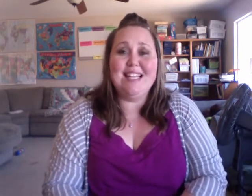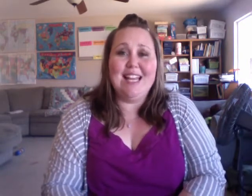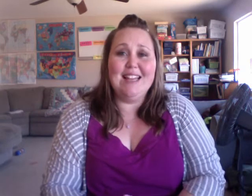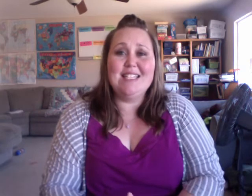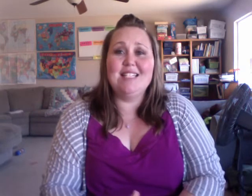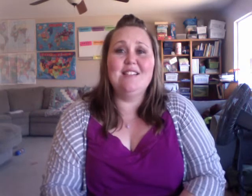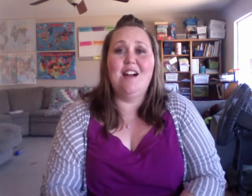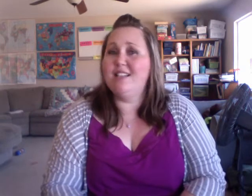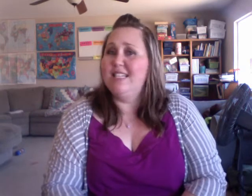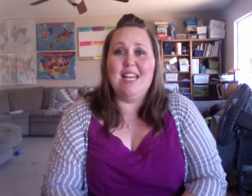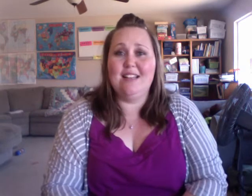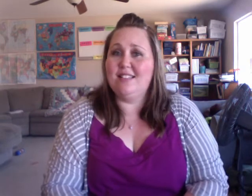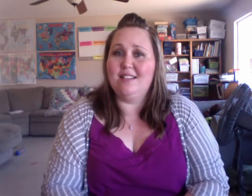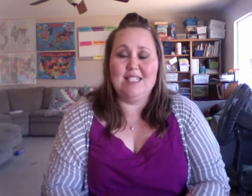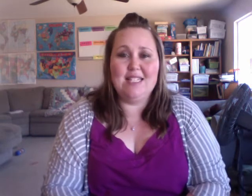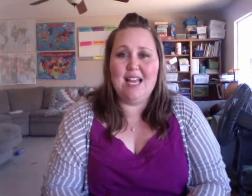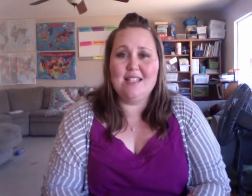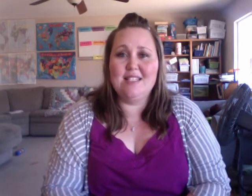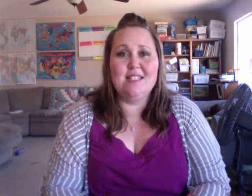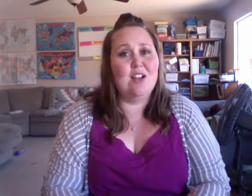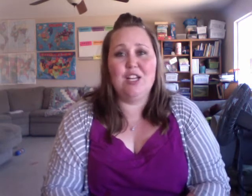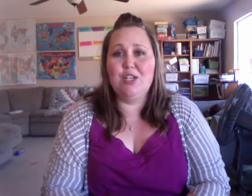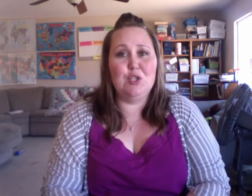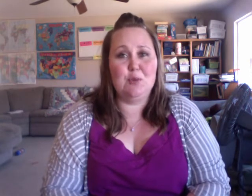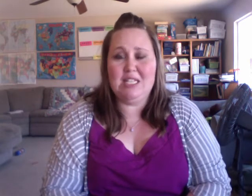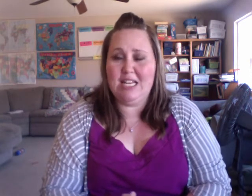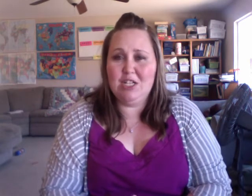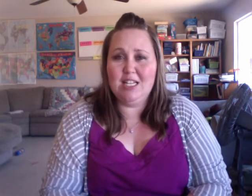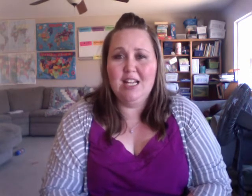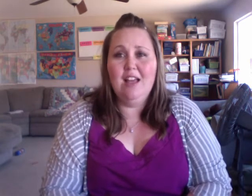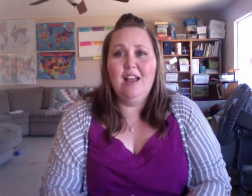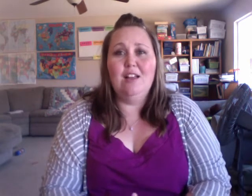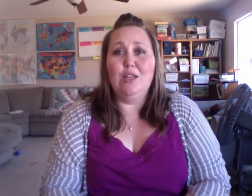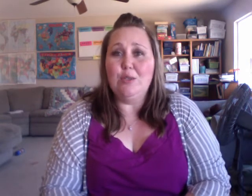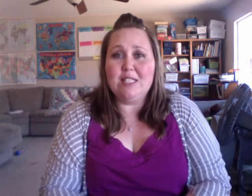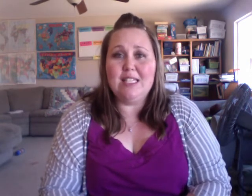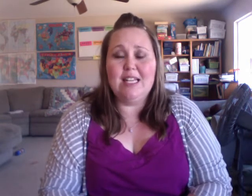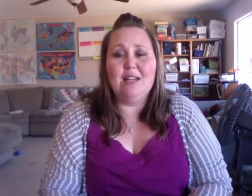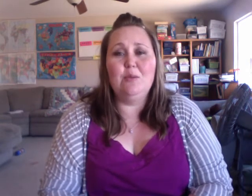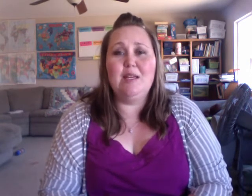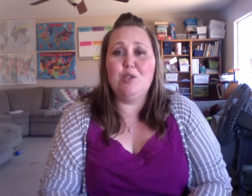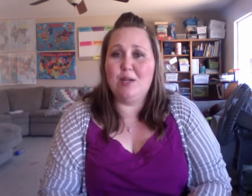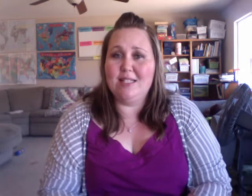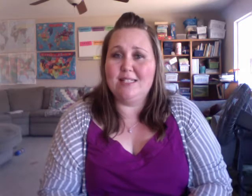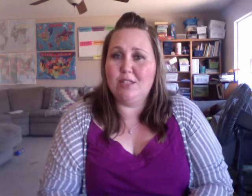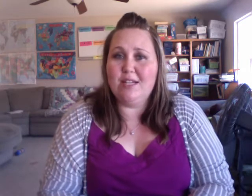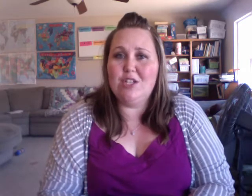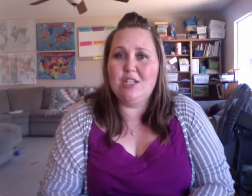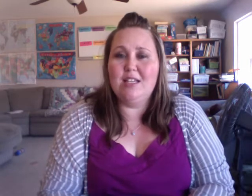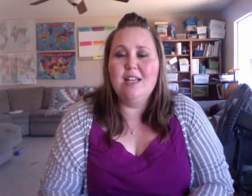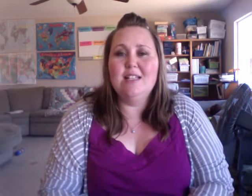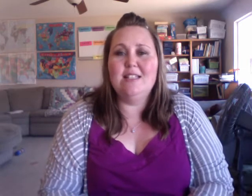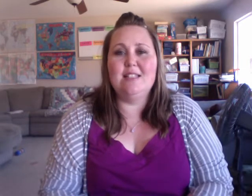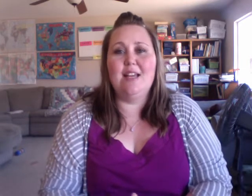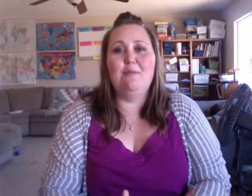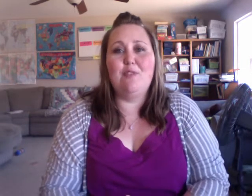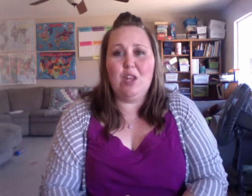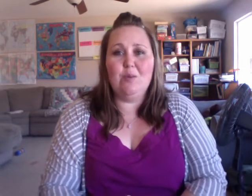again, this is not an ASL syntax. This is not an interpretation. Loosely, it would be a transliteration since I am following